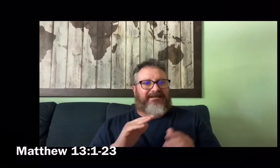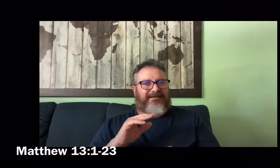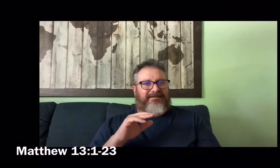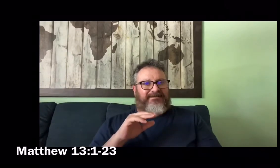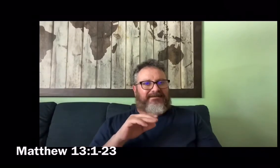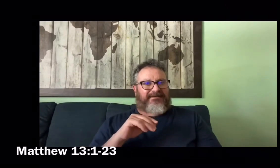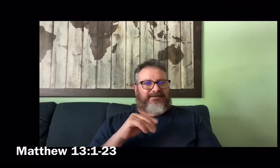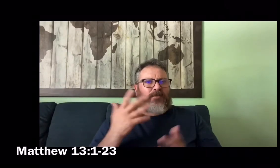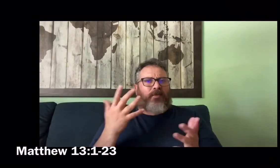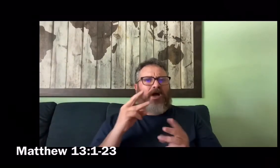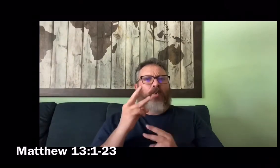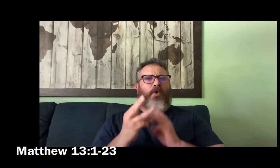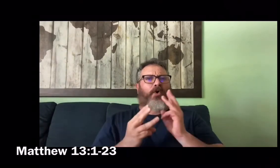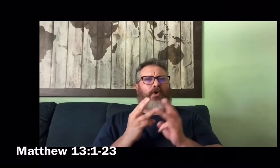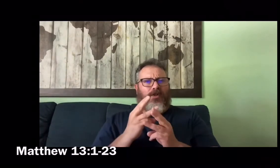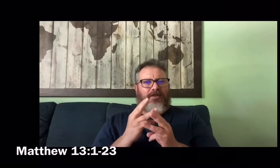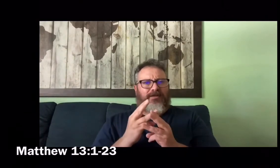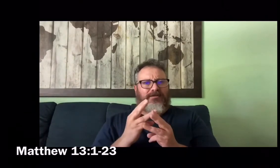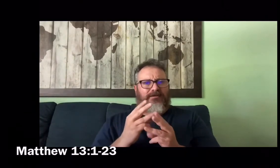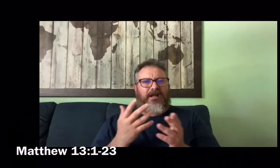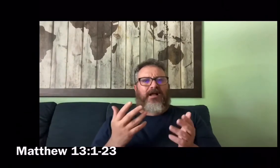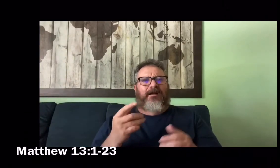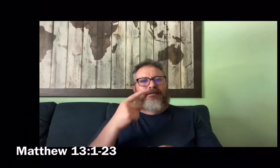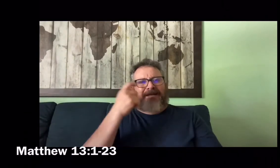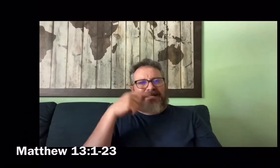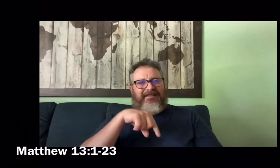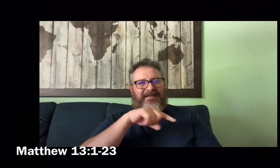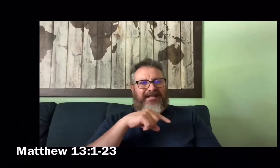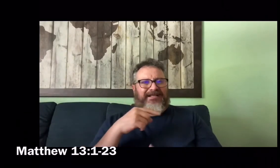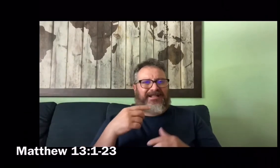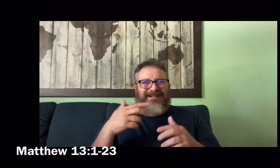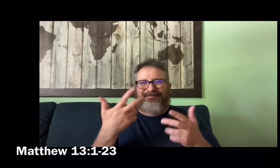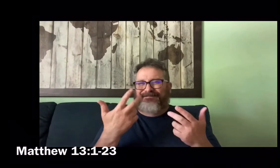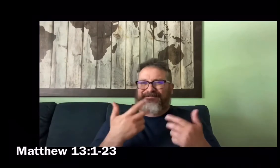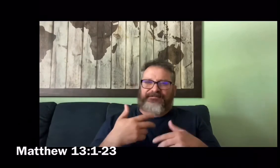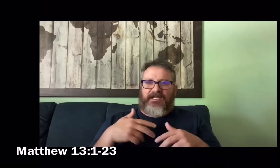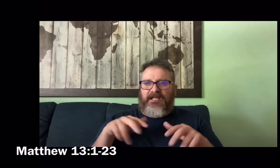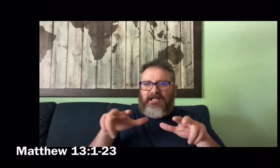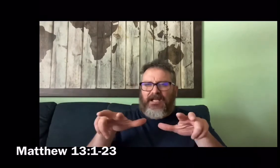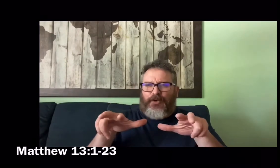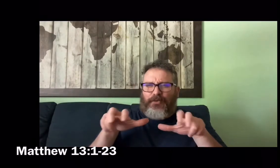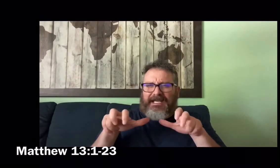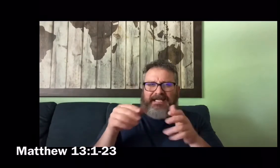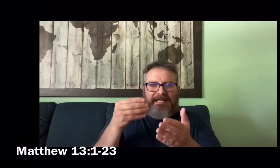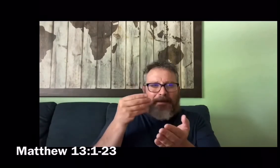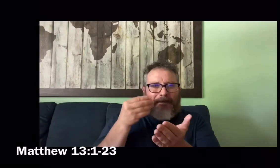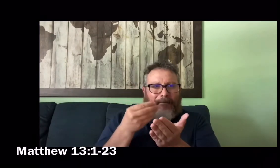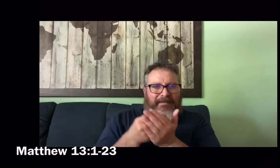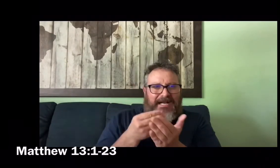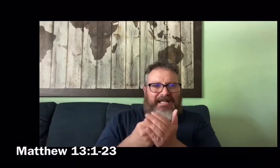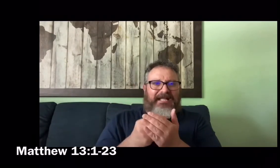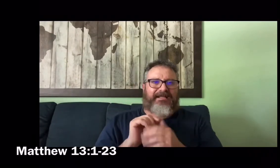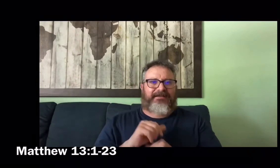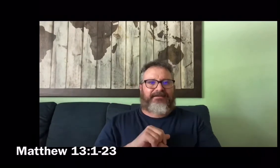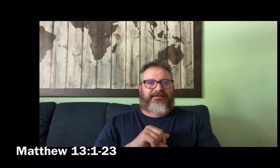and the lure of riches choke the world and it bears no fruit.